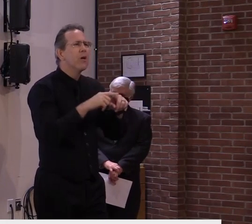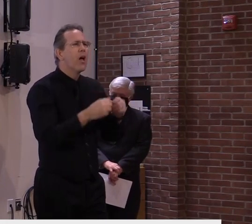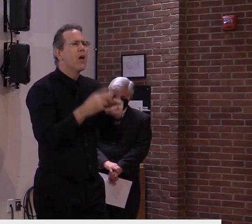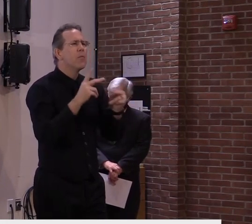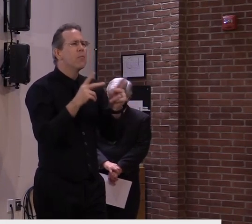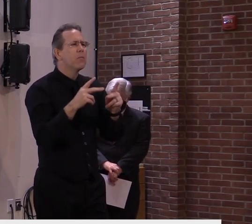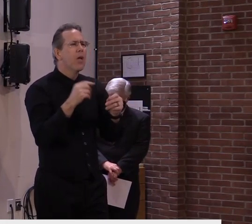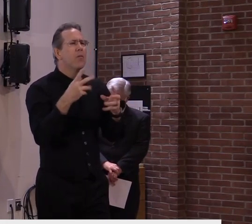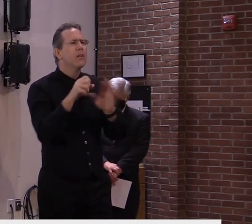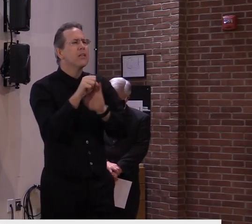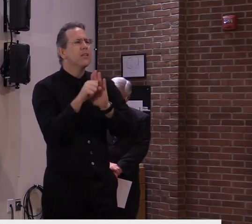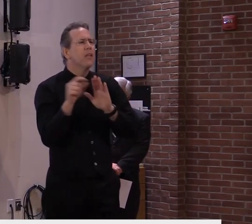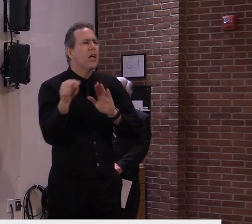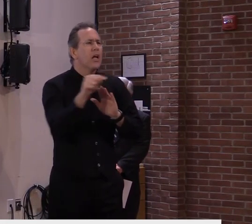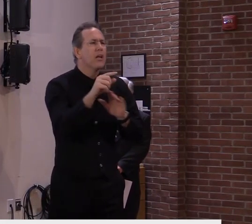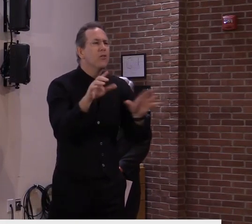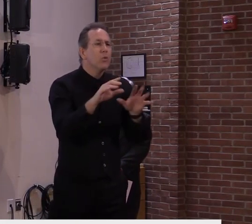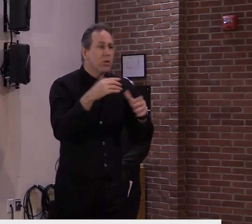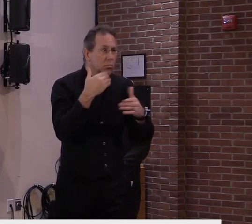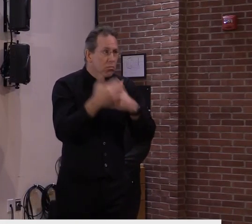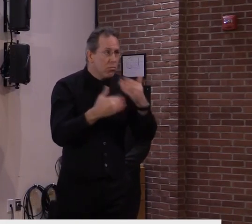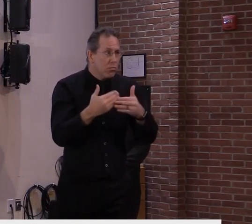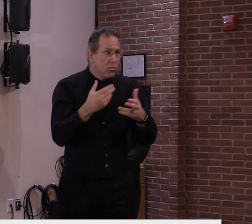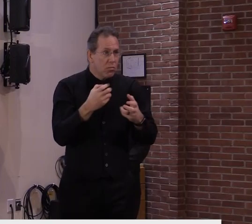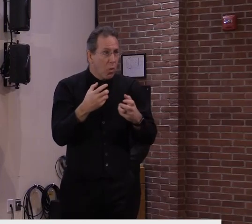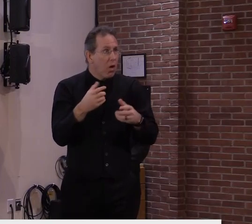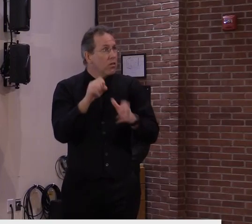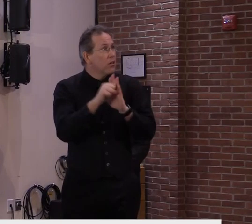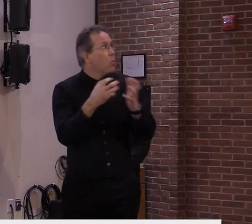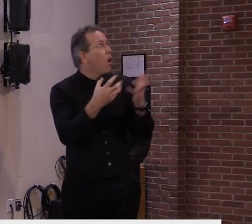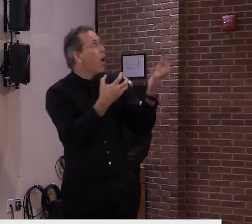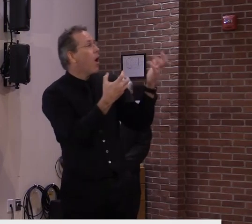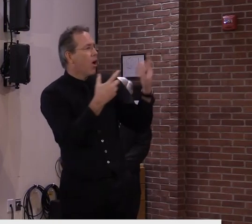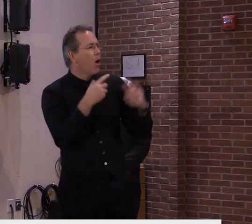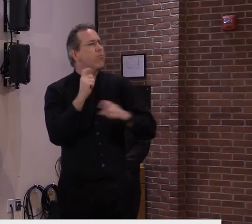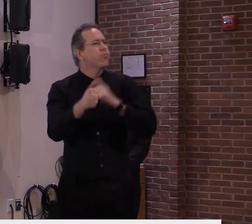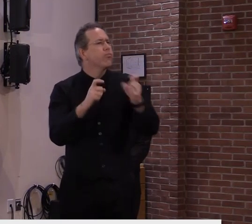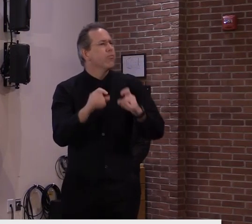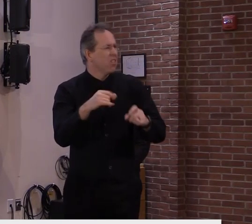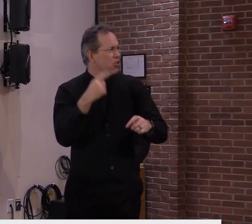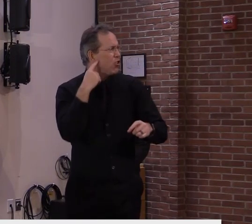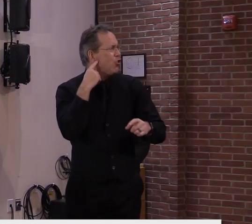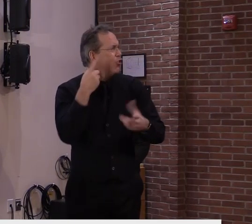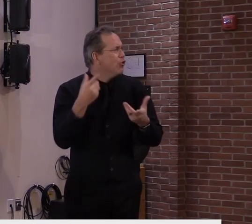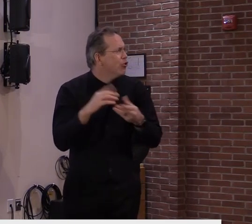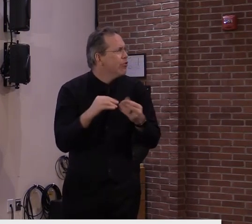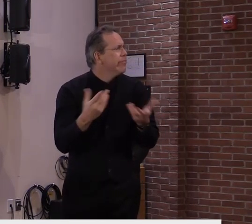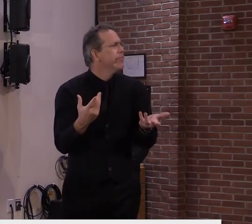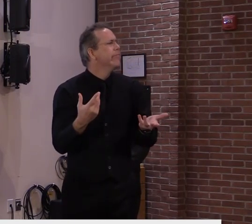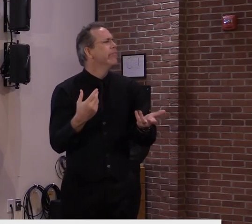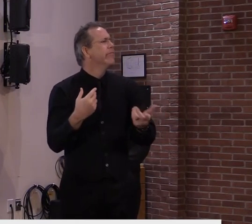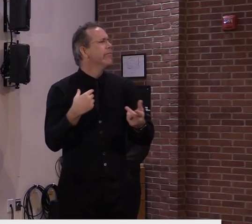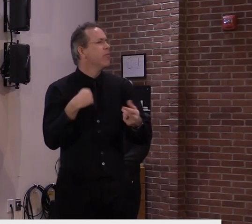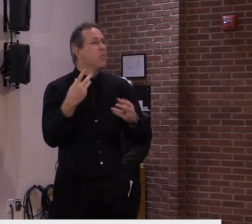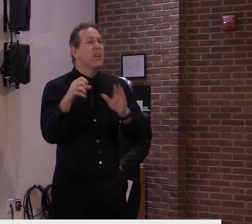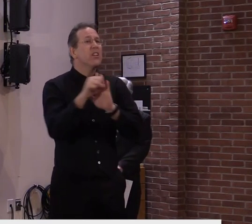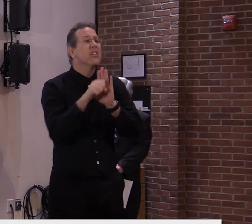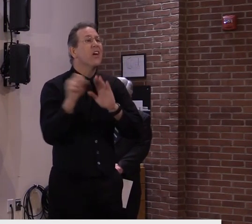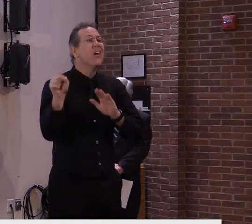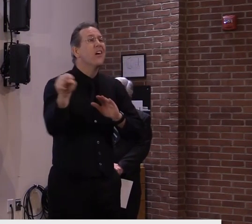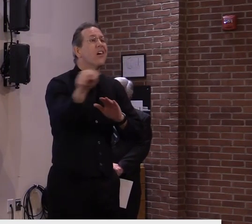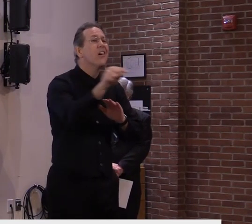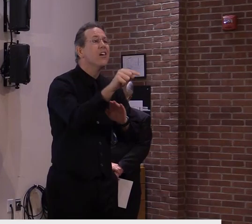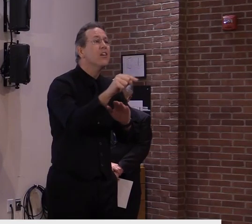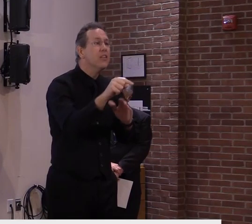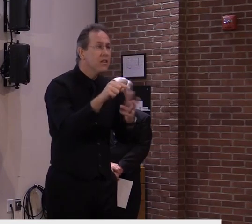Smith said at seven, okay? But if many states begin to switch